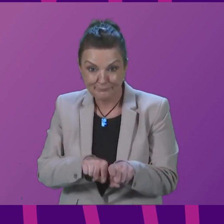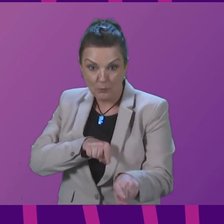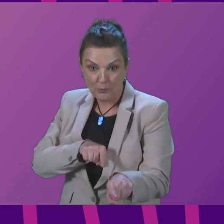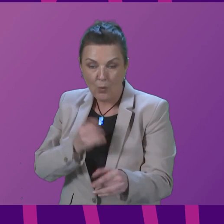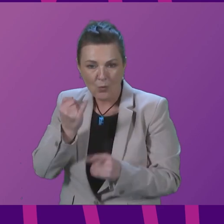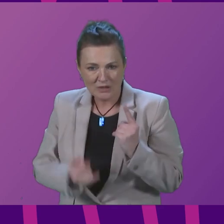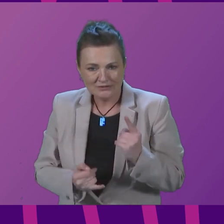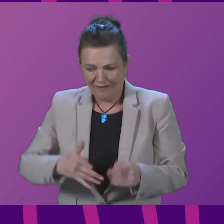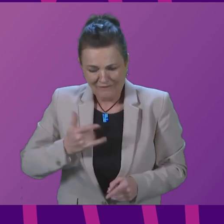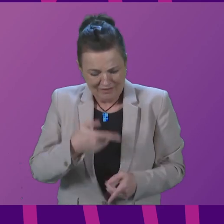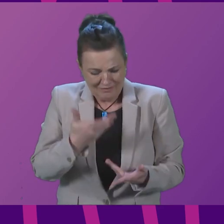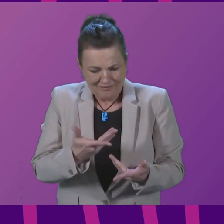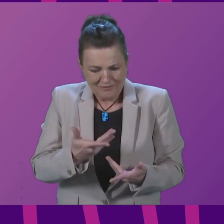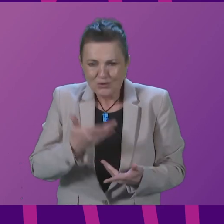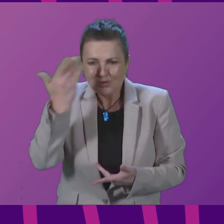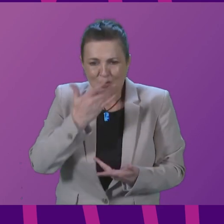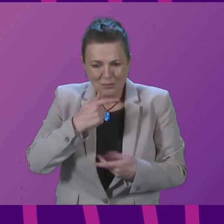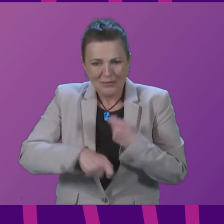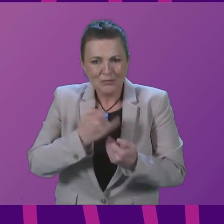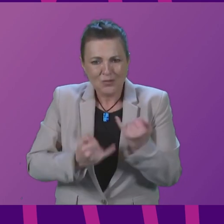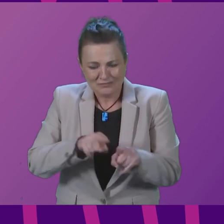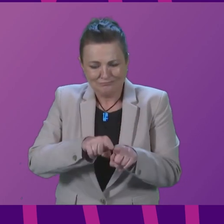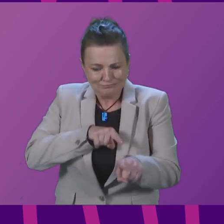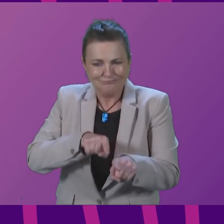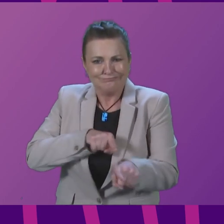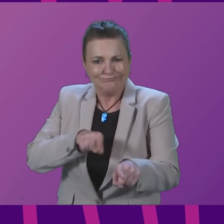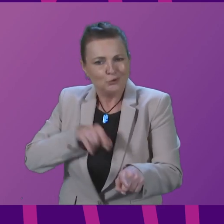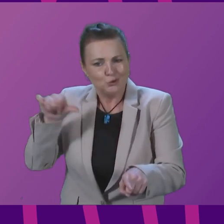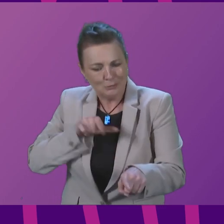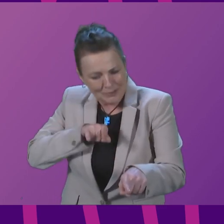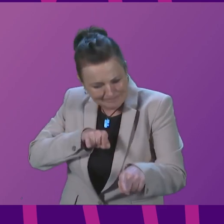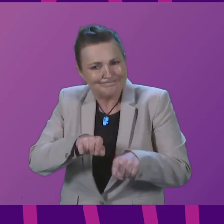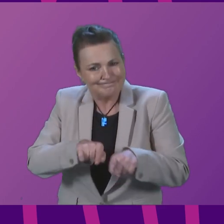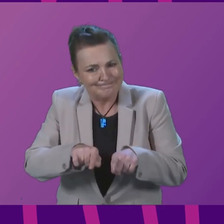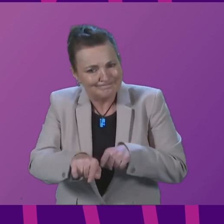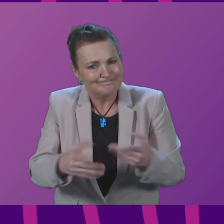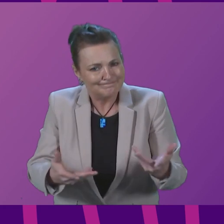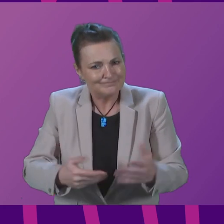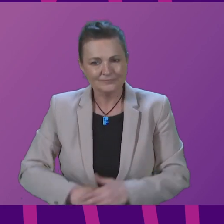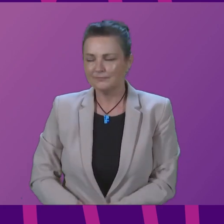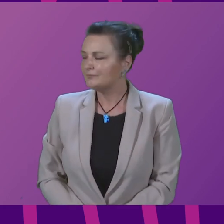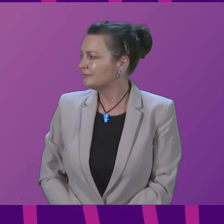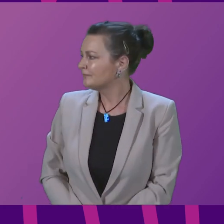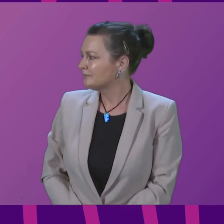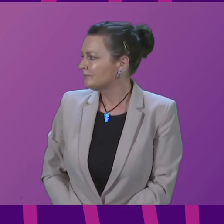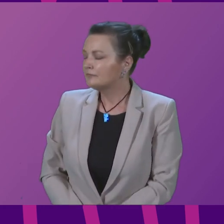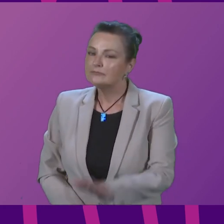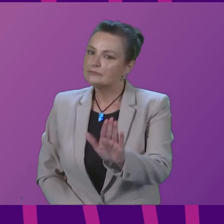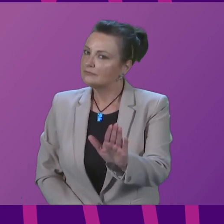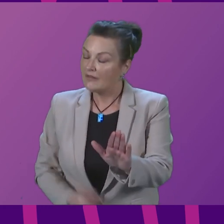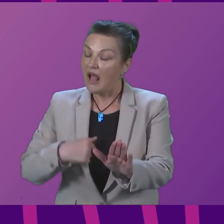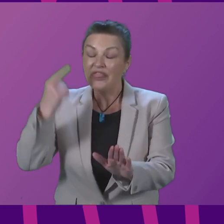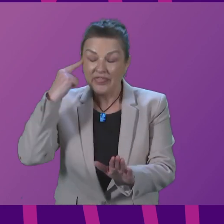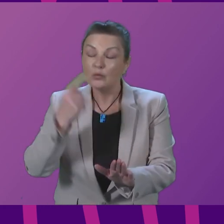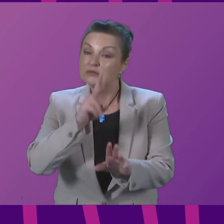levels going backwards not forwards? First Minister I think we are seeing improvements in attainment in Scotland's school